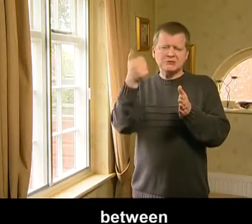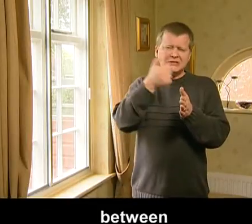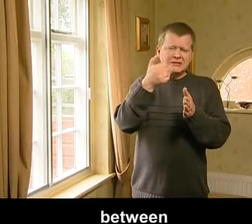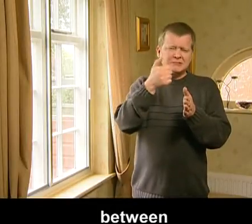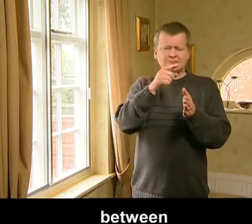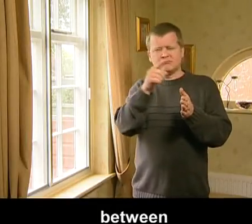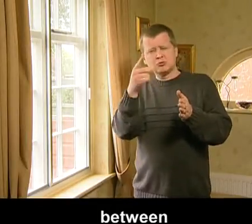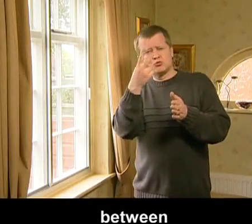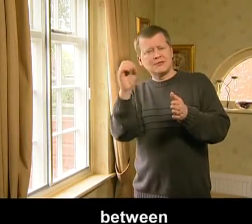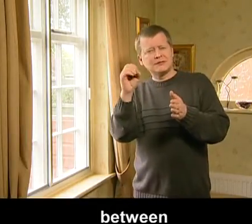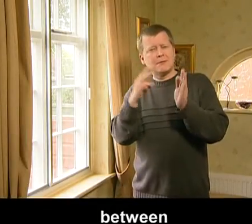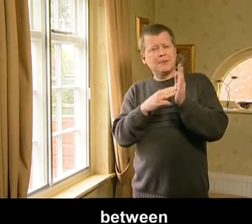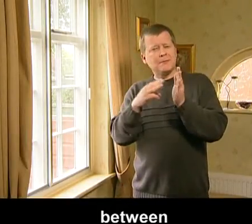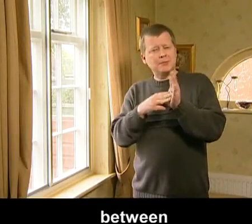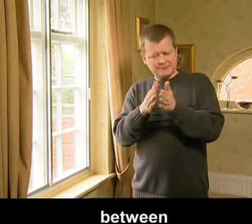to gain the maximum benefit.